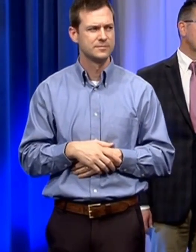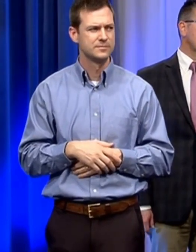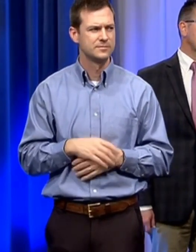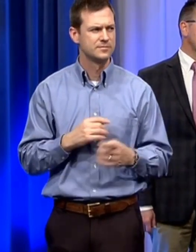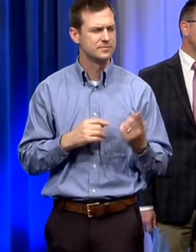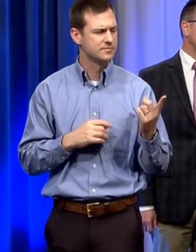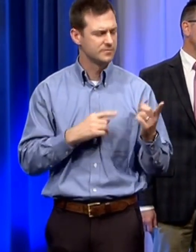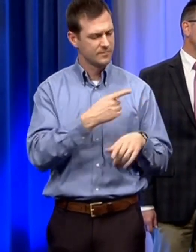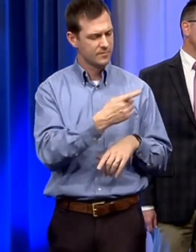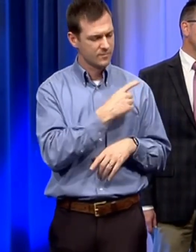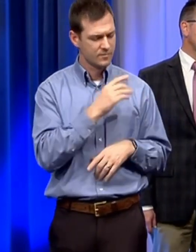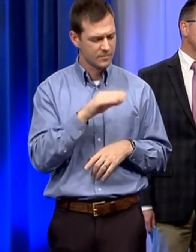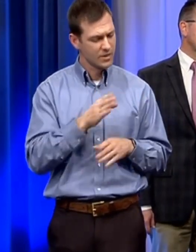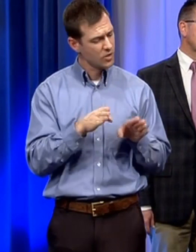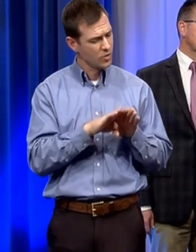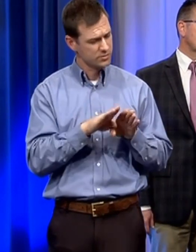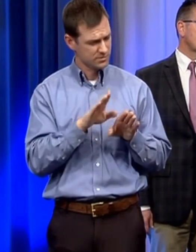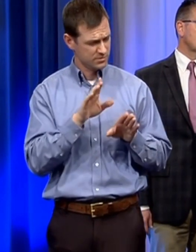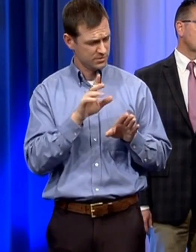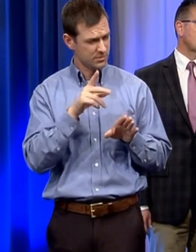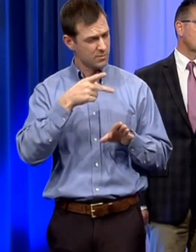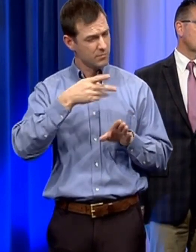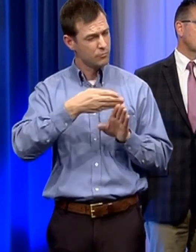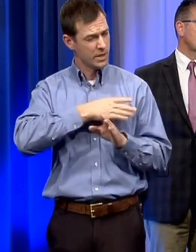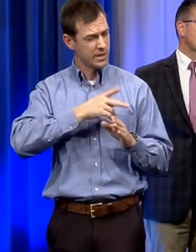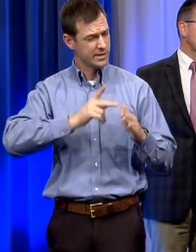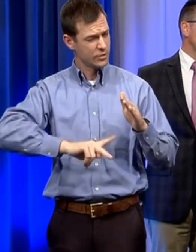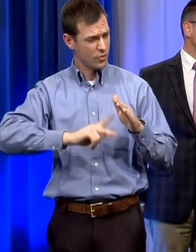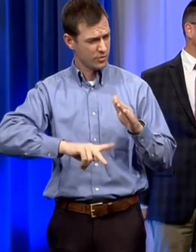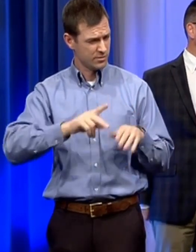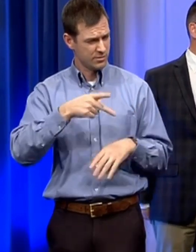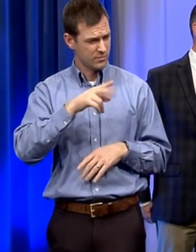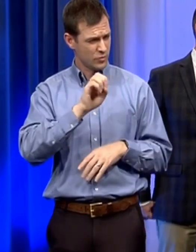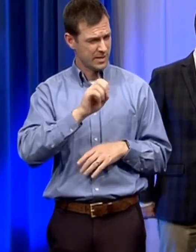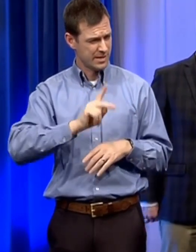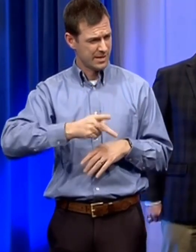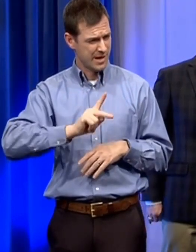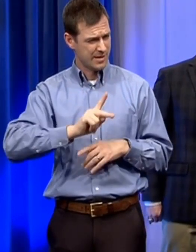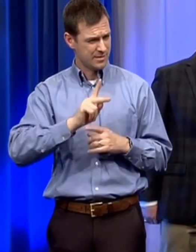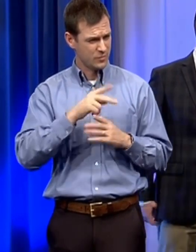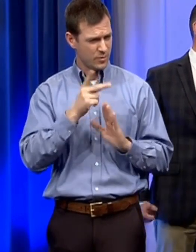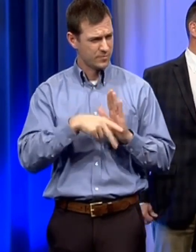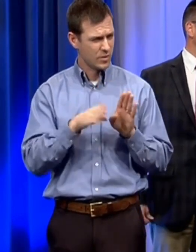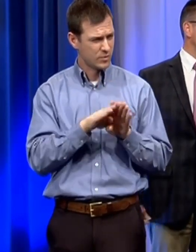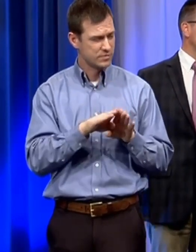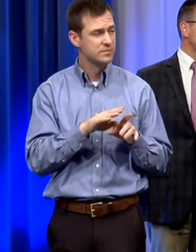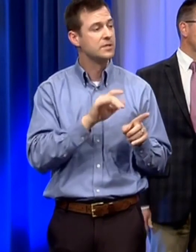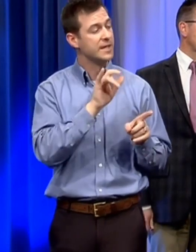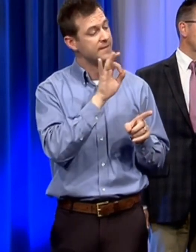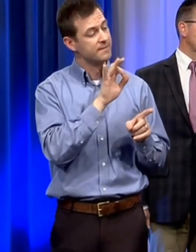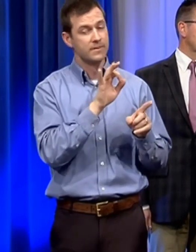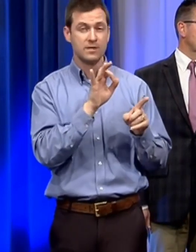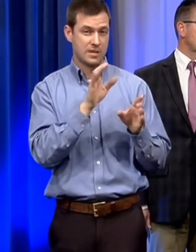closings apply to the state's pre-kindergarten program if it's a pre-k class that's in one of our public schools yes it